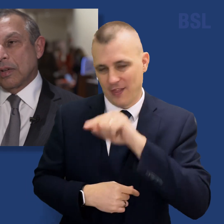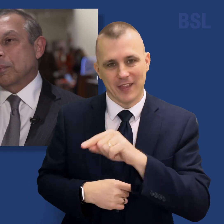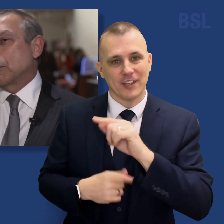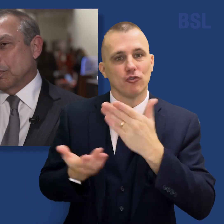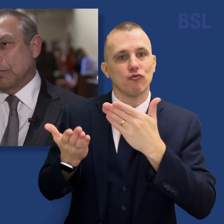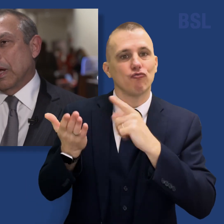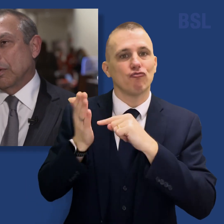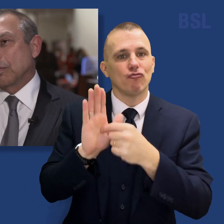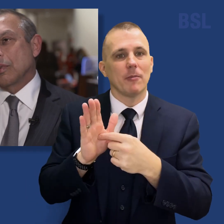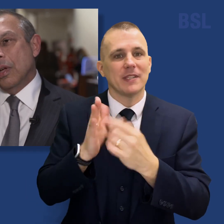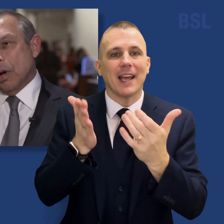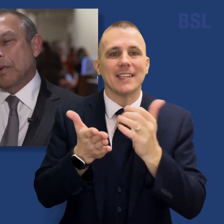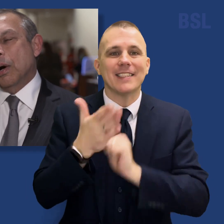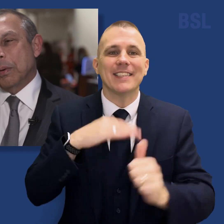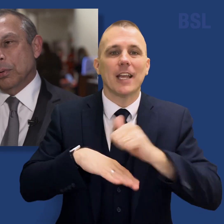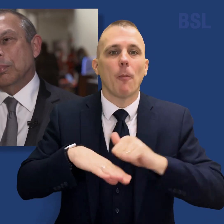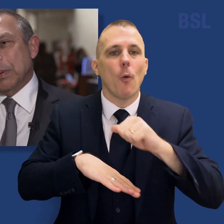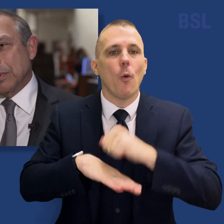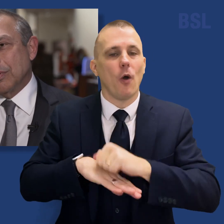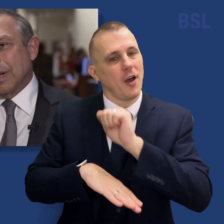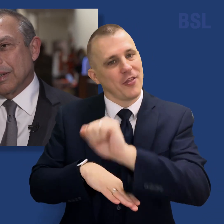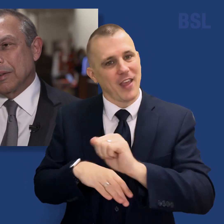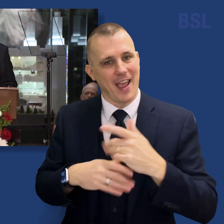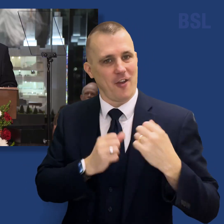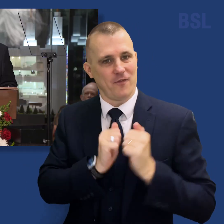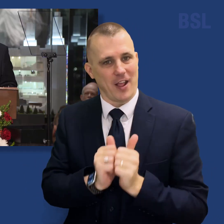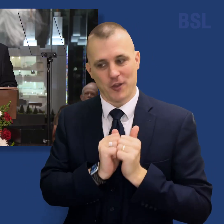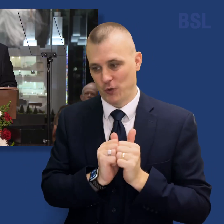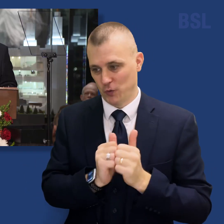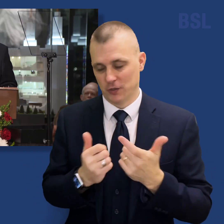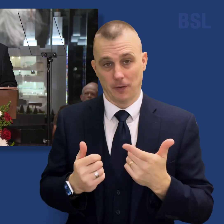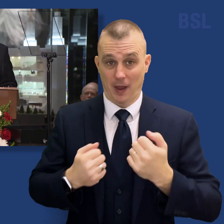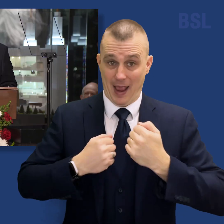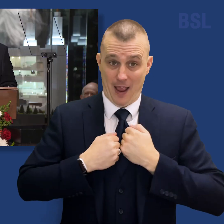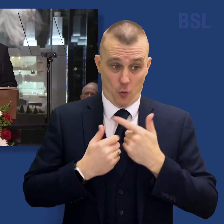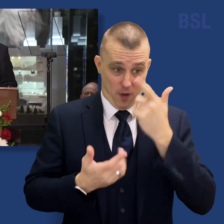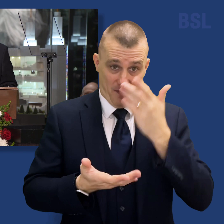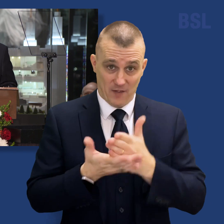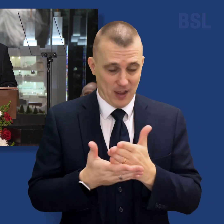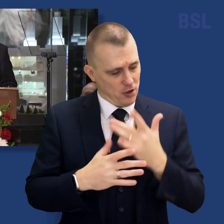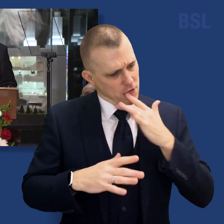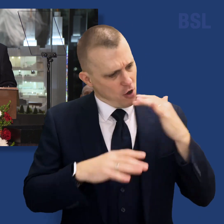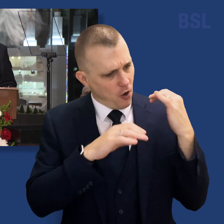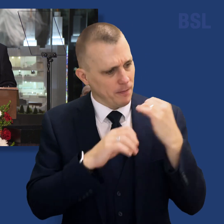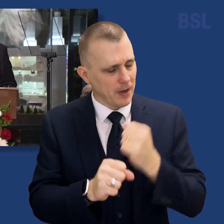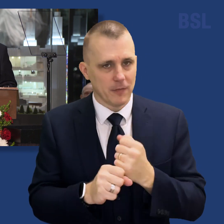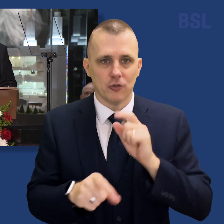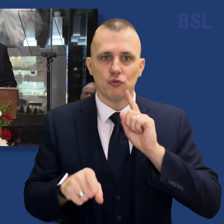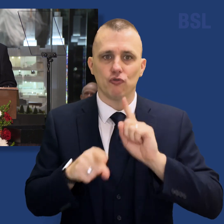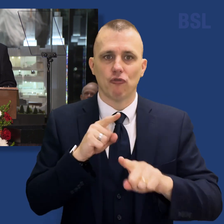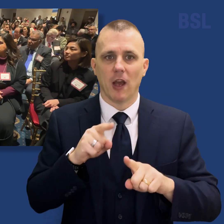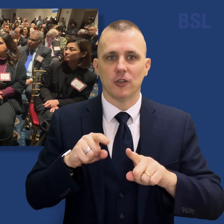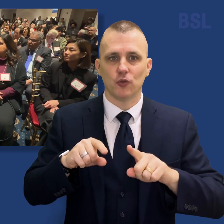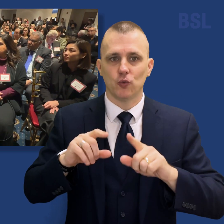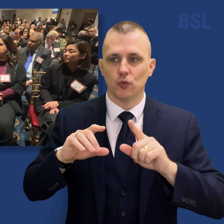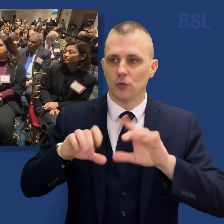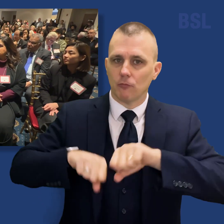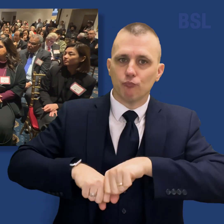Singapore's own values of how we pull people together. Members of our faith are committed to doing what we can to break down barriers